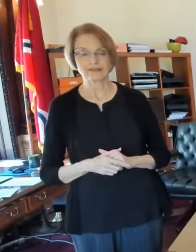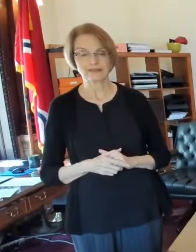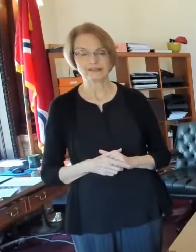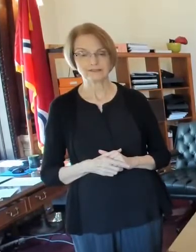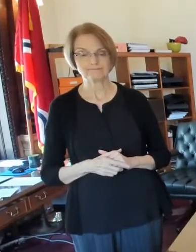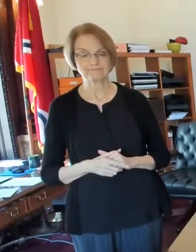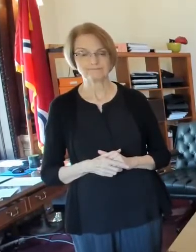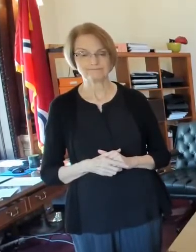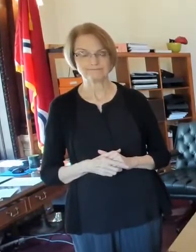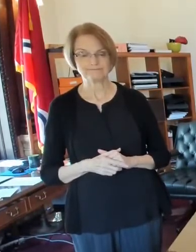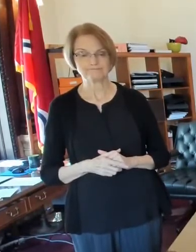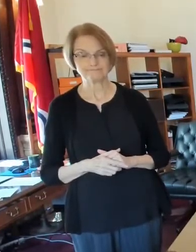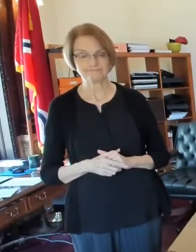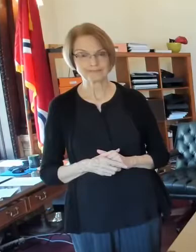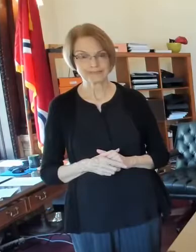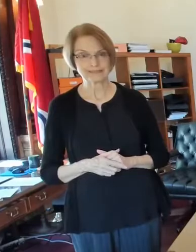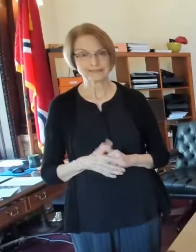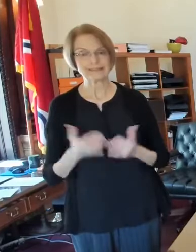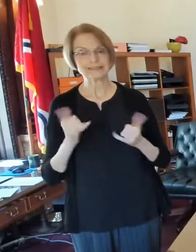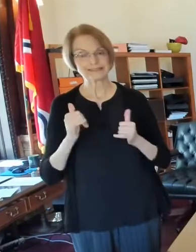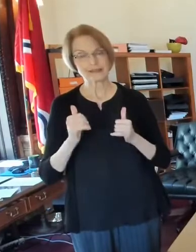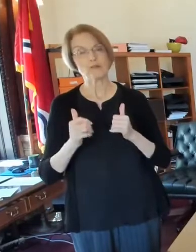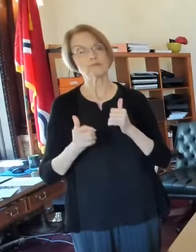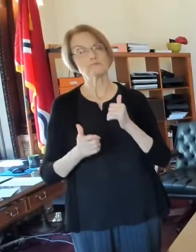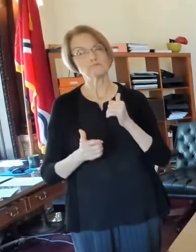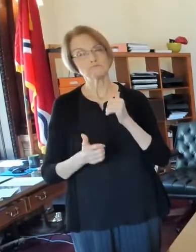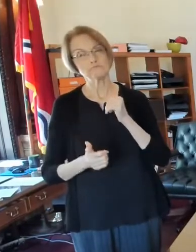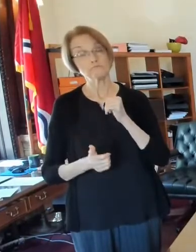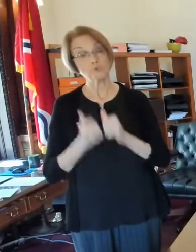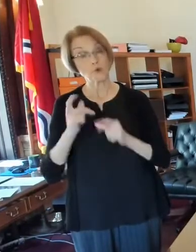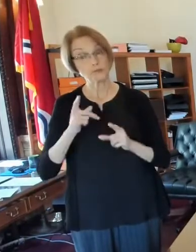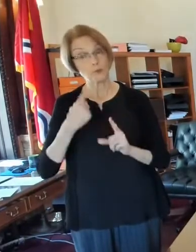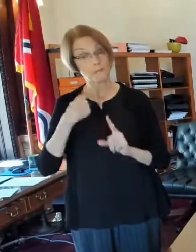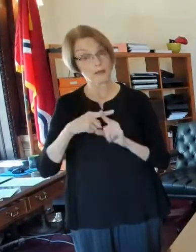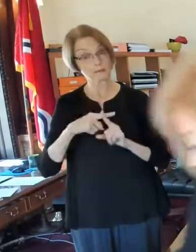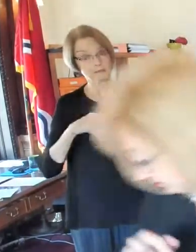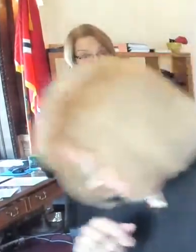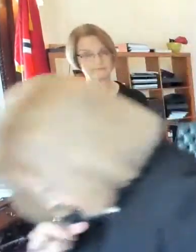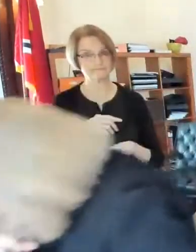So still most of the people who are positive